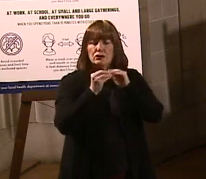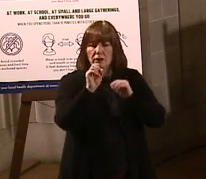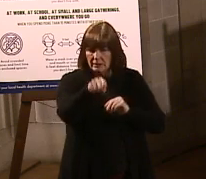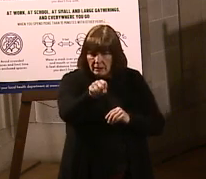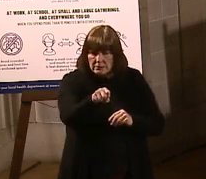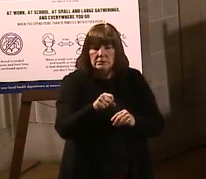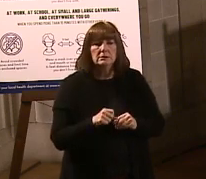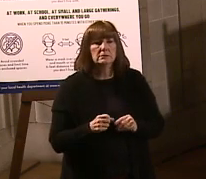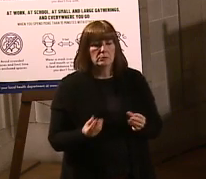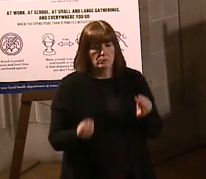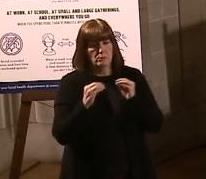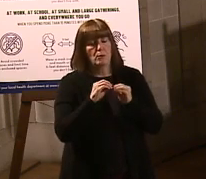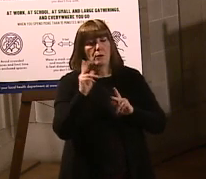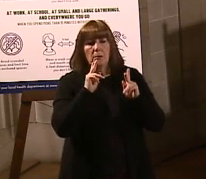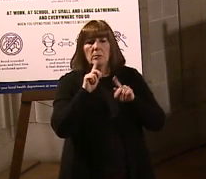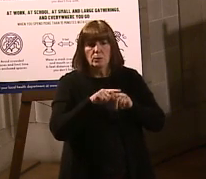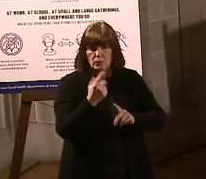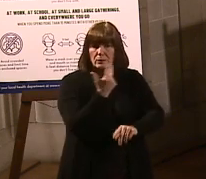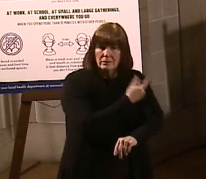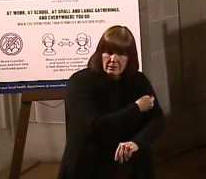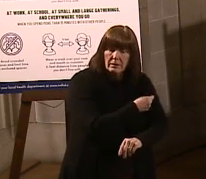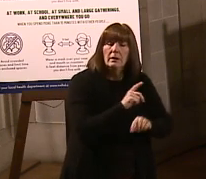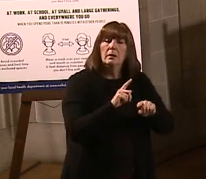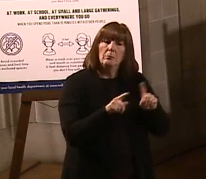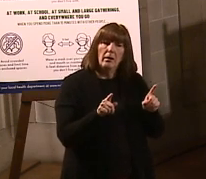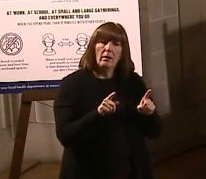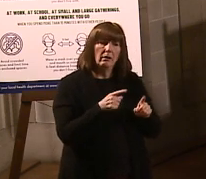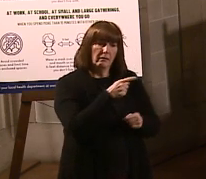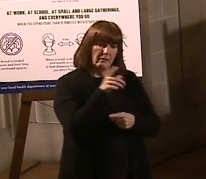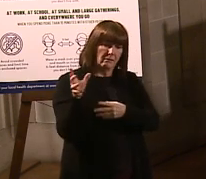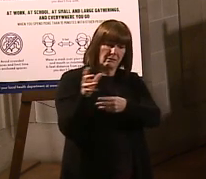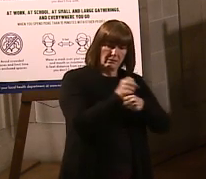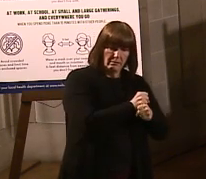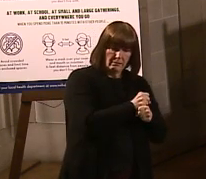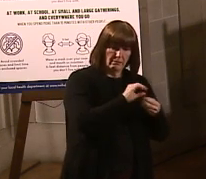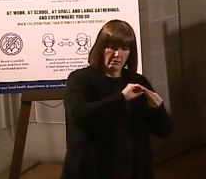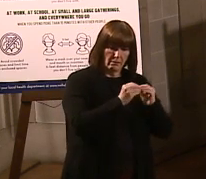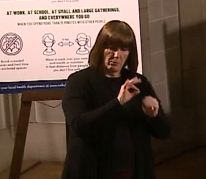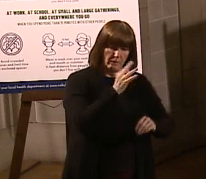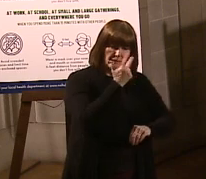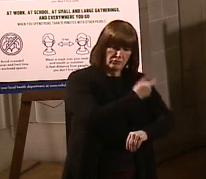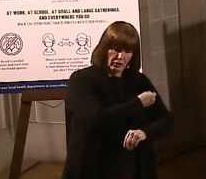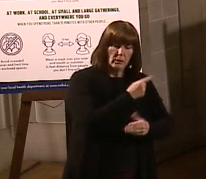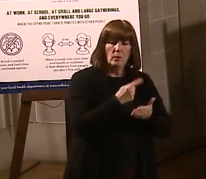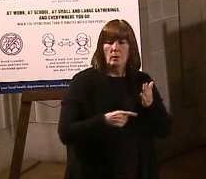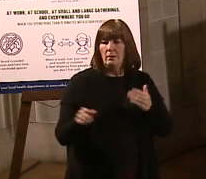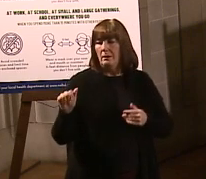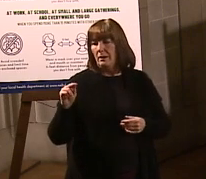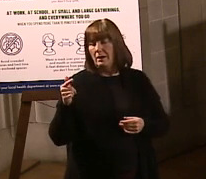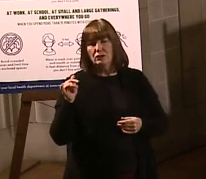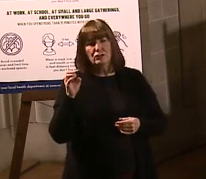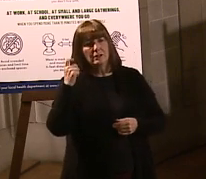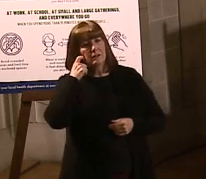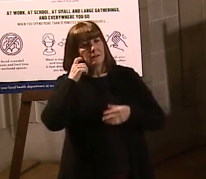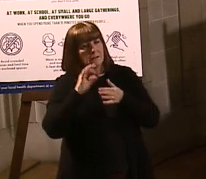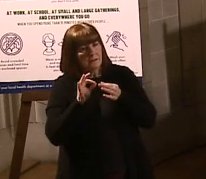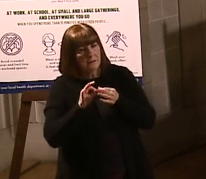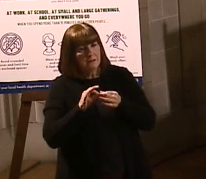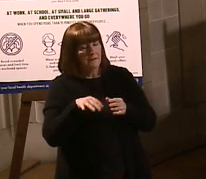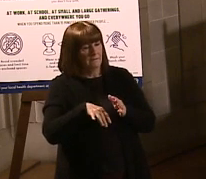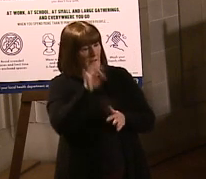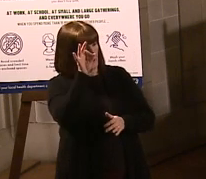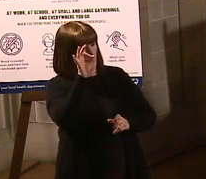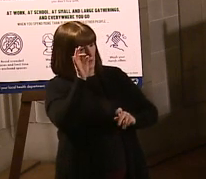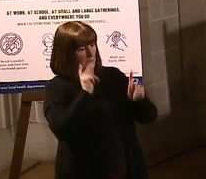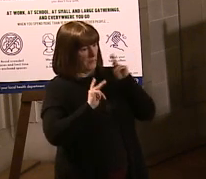they had more people to get to, but they're getting the allocation based upon what Angie was just talking about, which is looking at the population